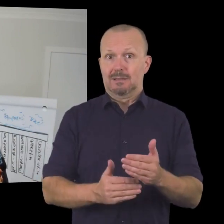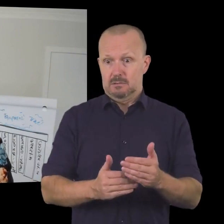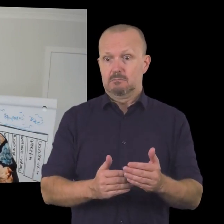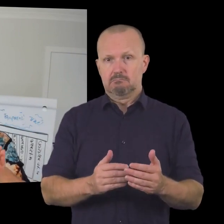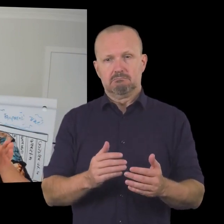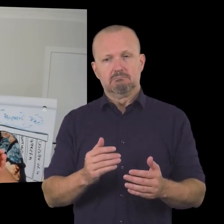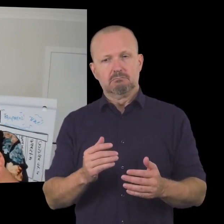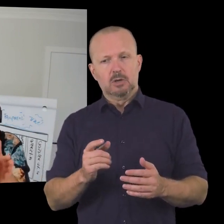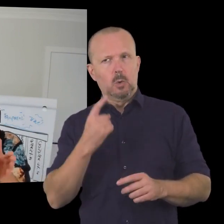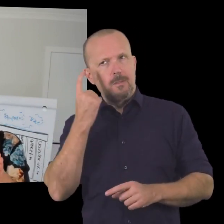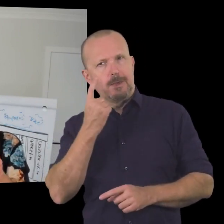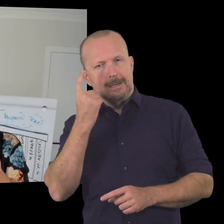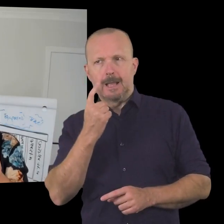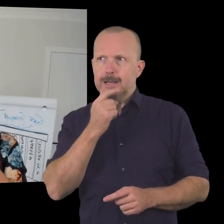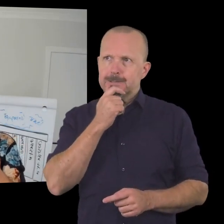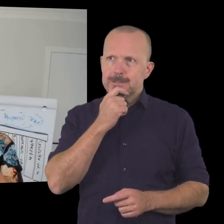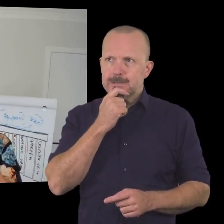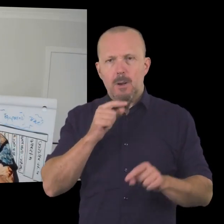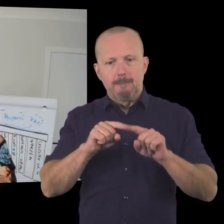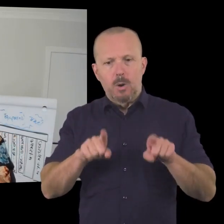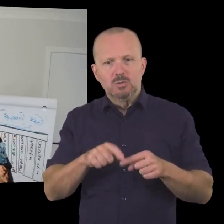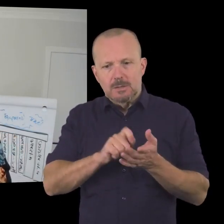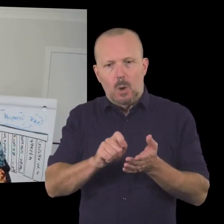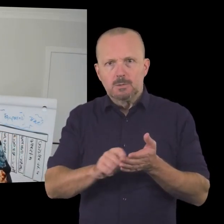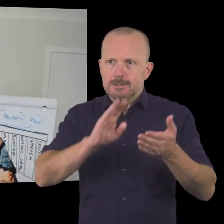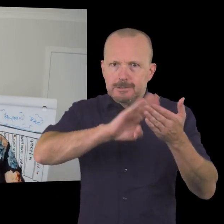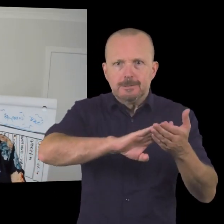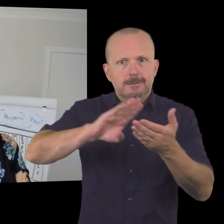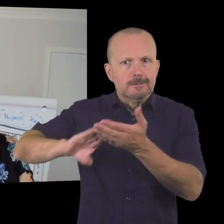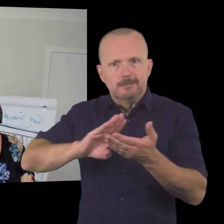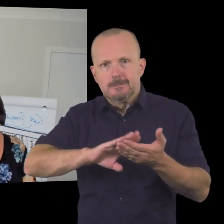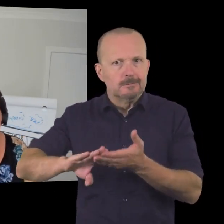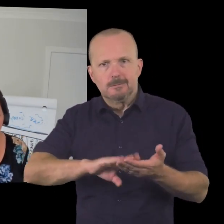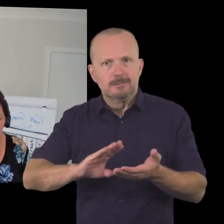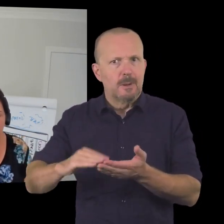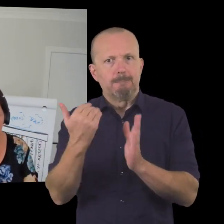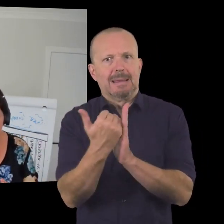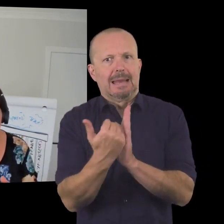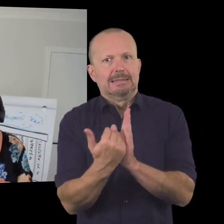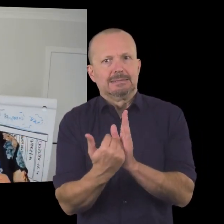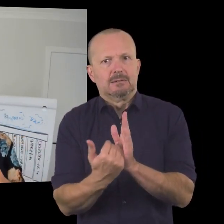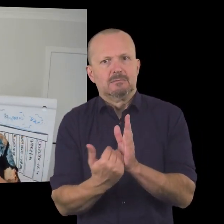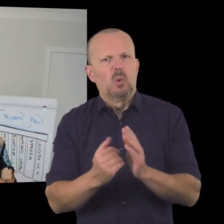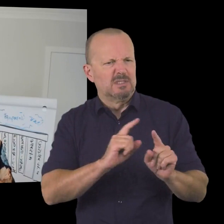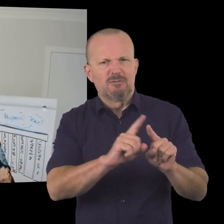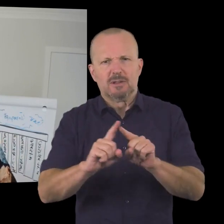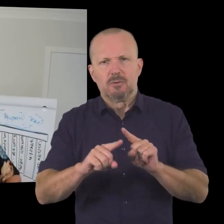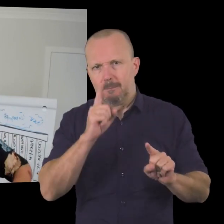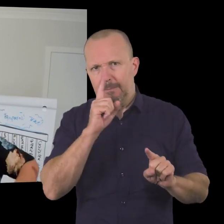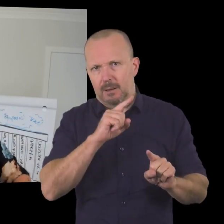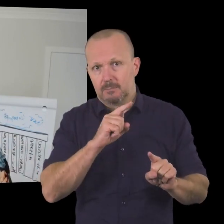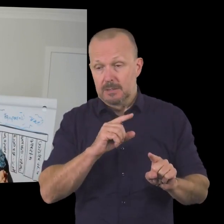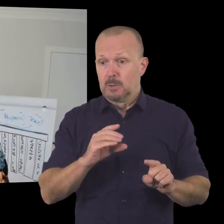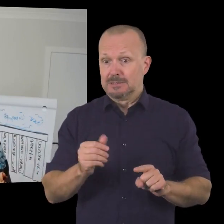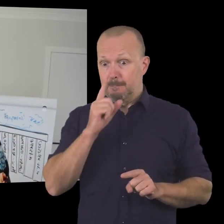process uh sit with that question and post-it notes and marker pens and create a list all of the who's that you can possibly think of